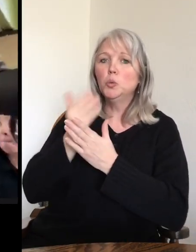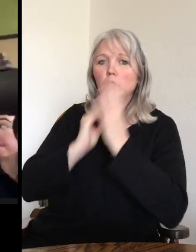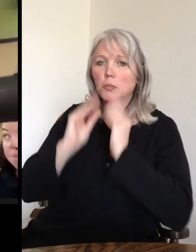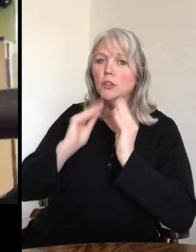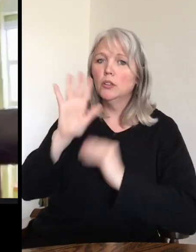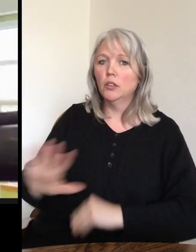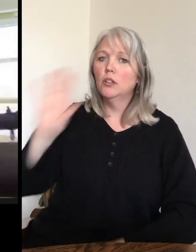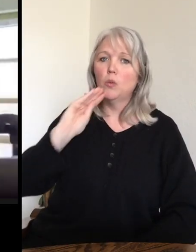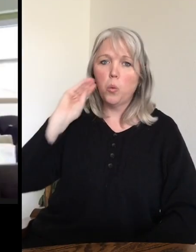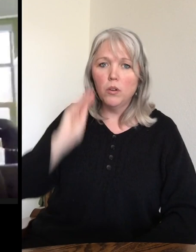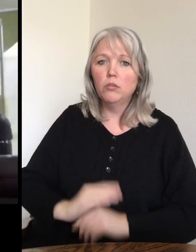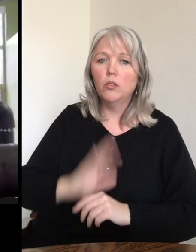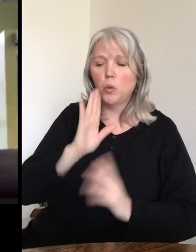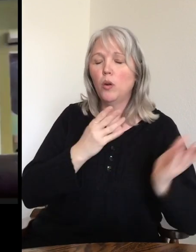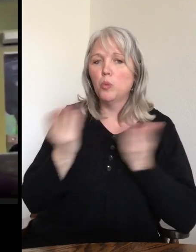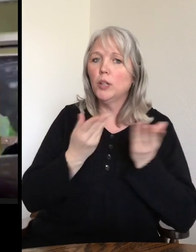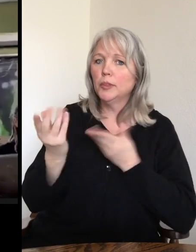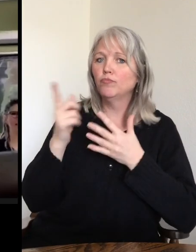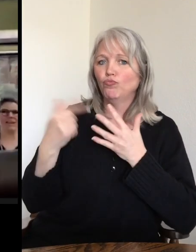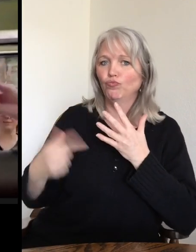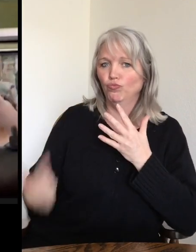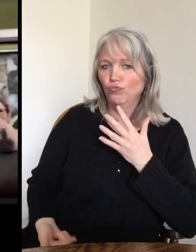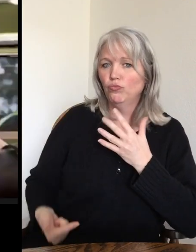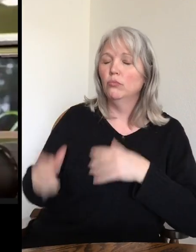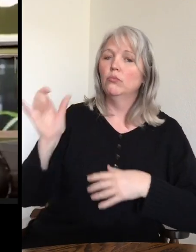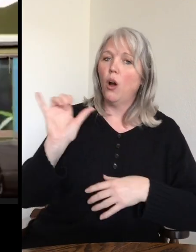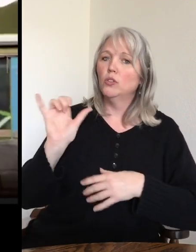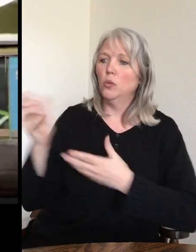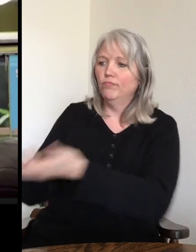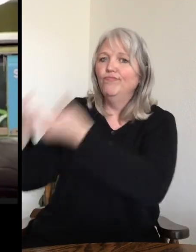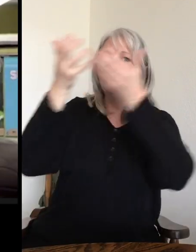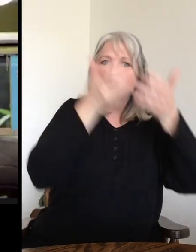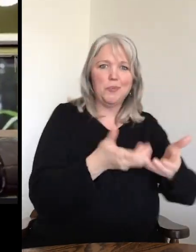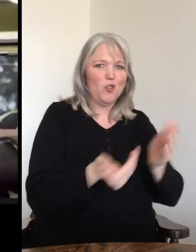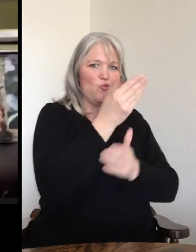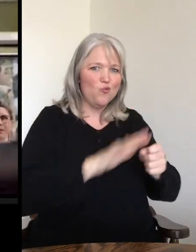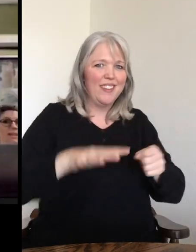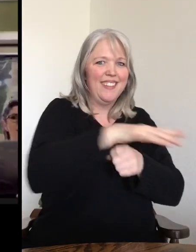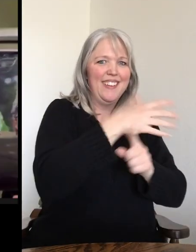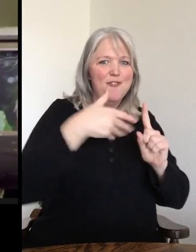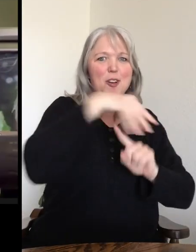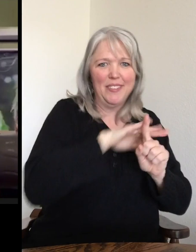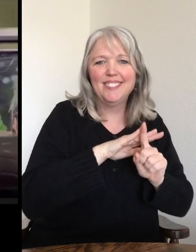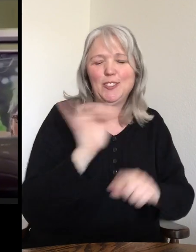habitat. So we will bring things to him as well as the times that we bring him out to other things.